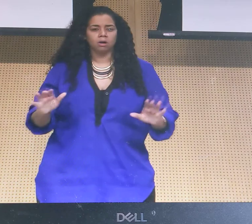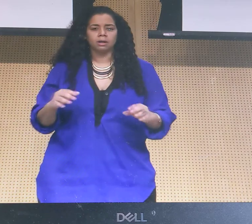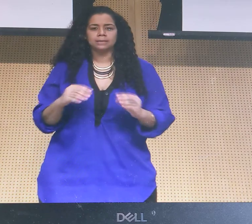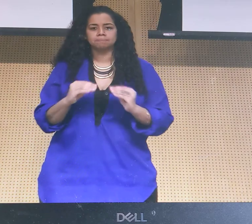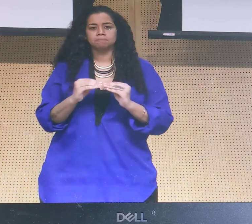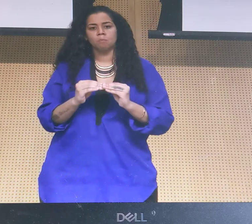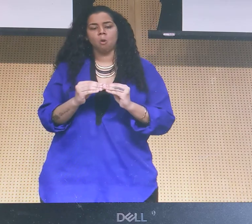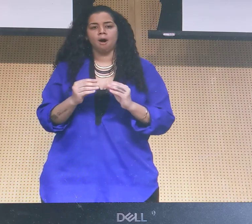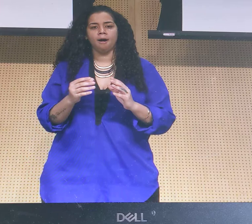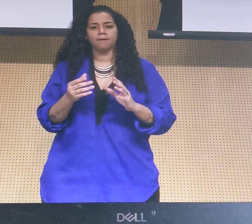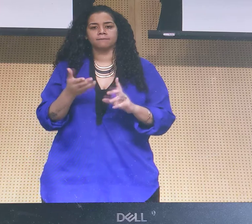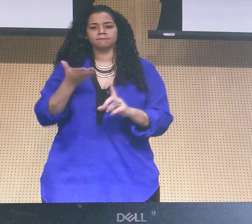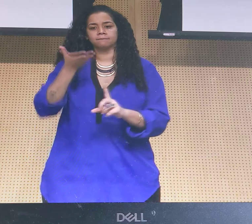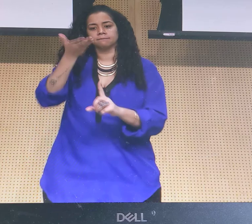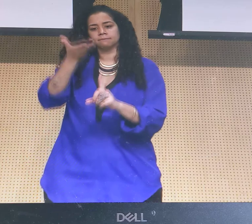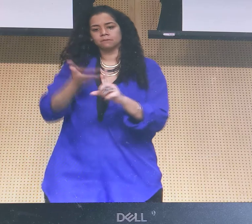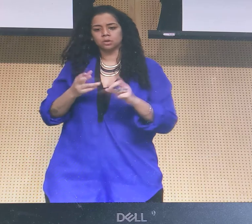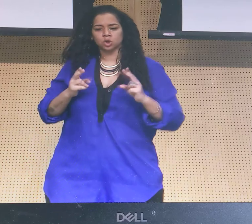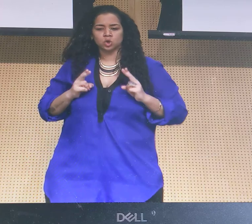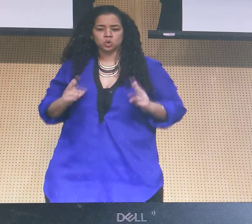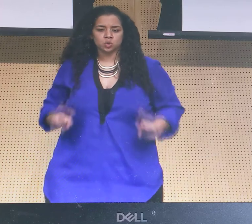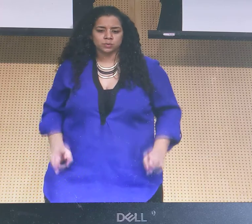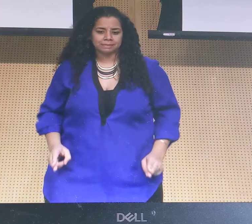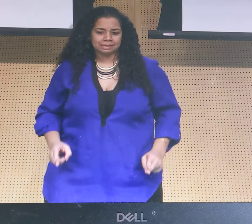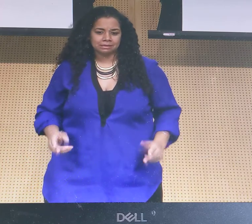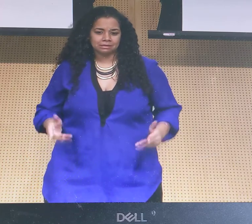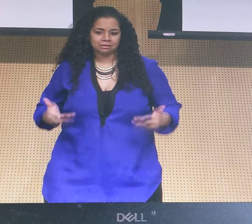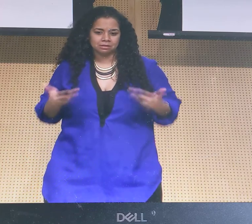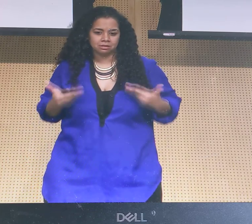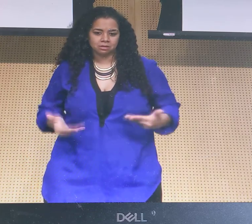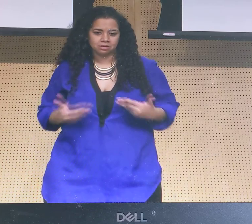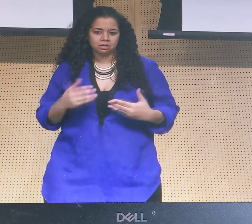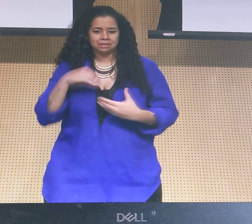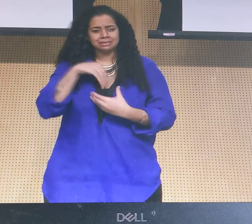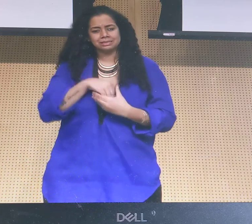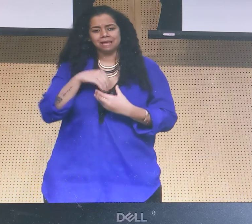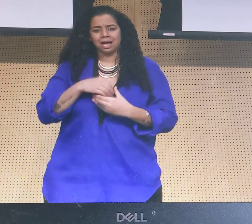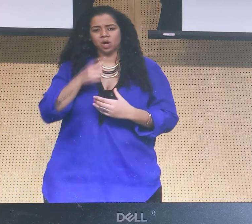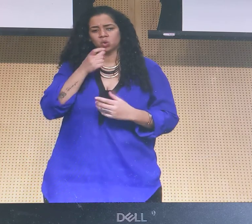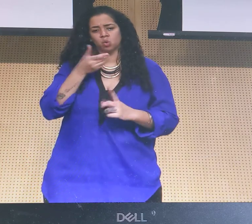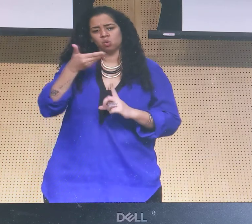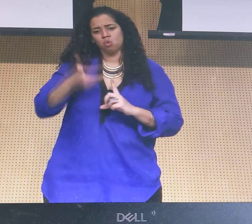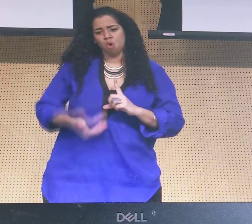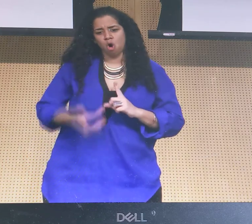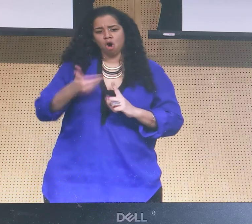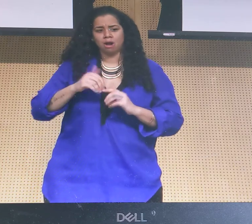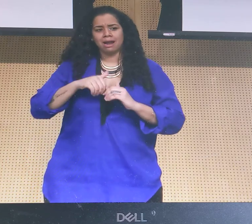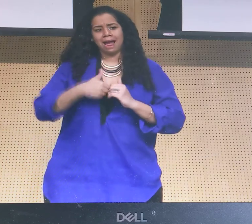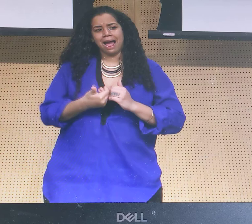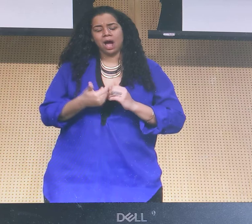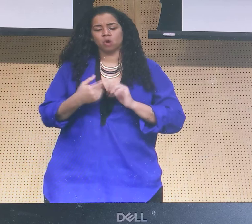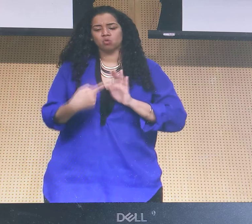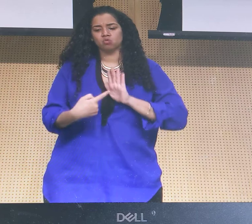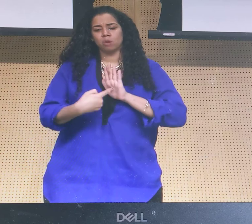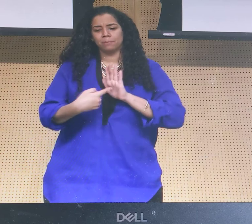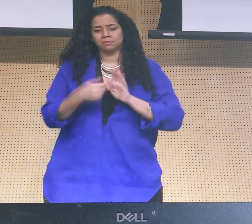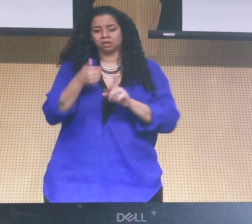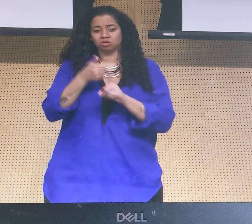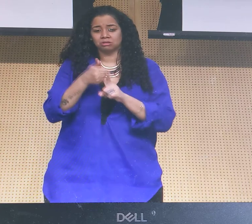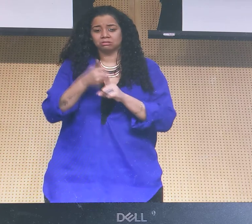discuss this in a religious or spiritual sense, but more on a human level. Discussing who you